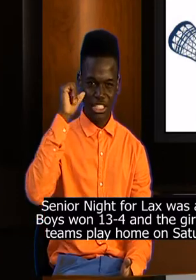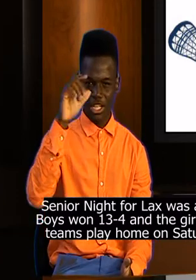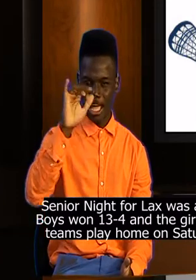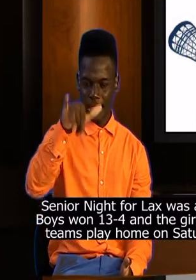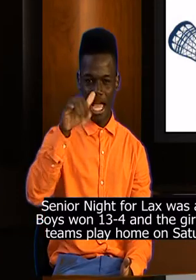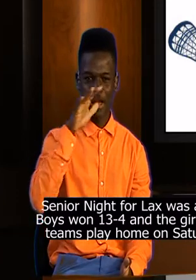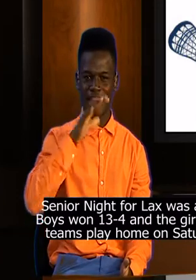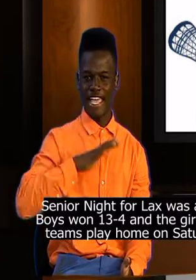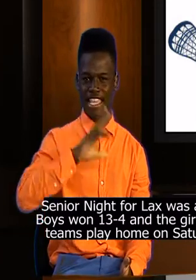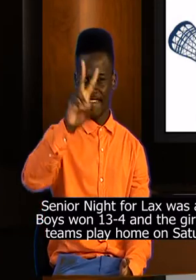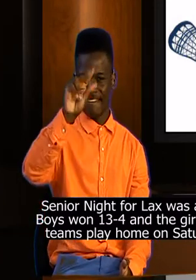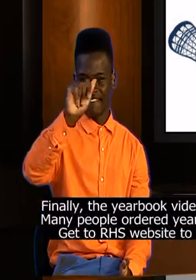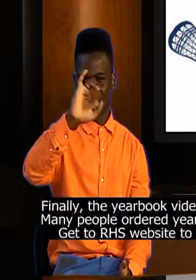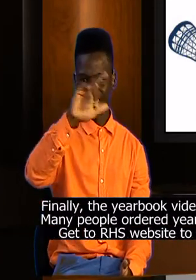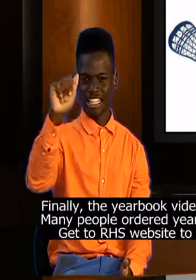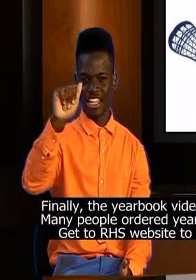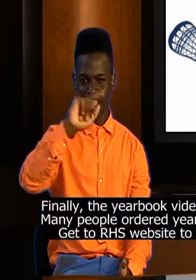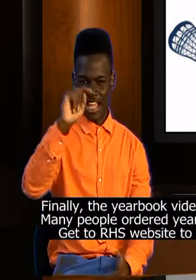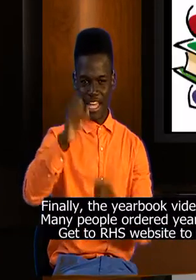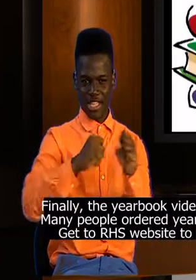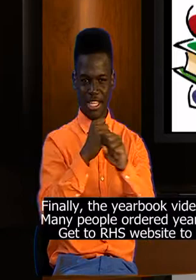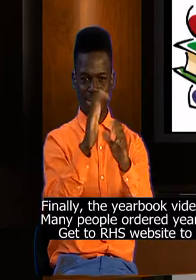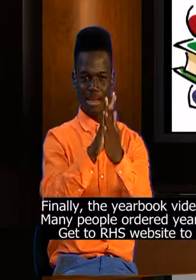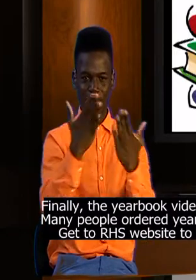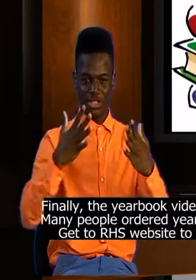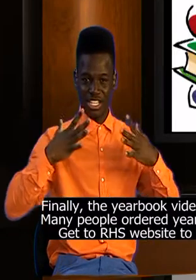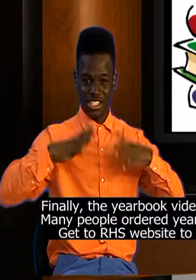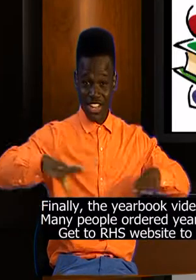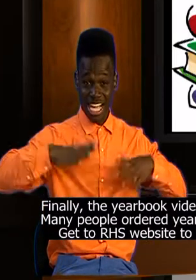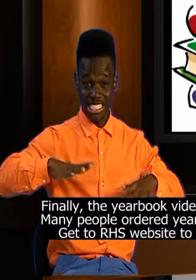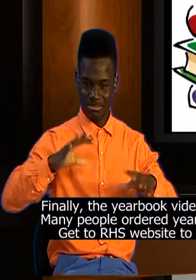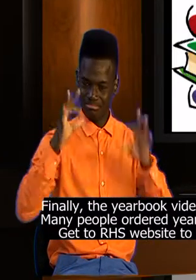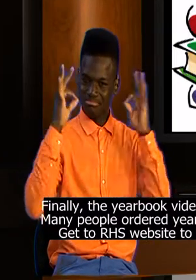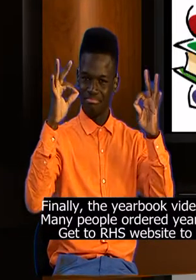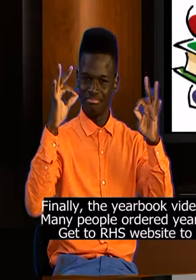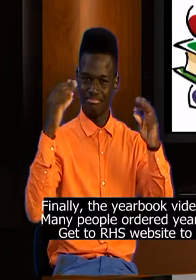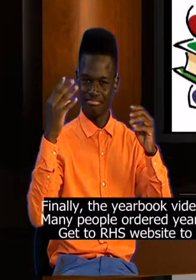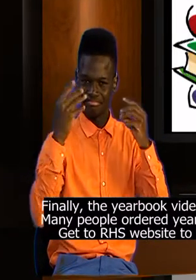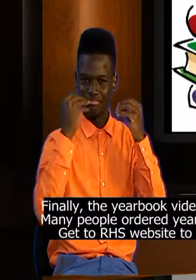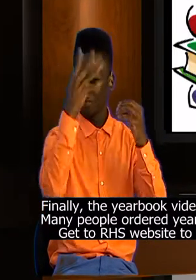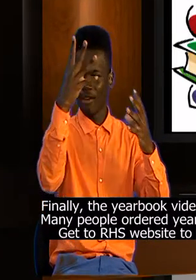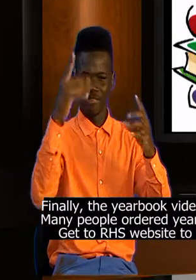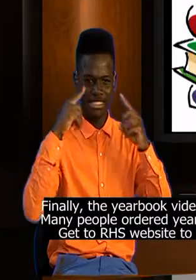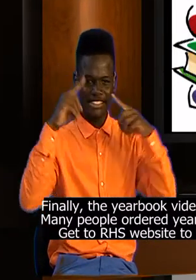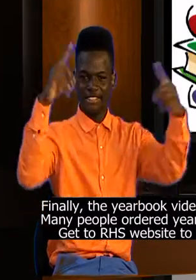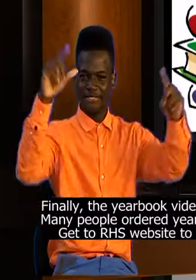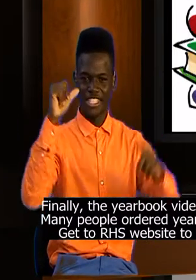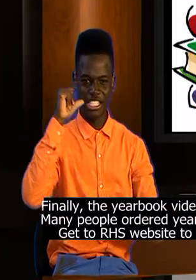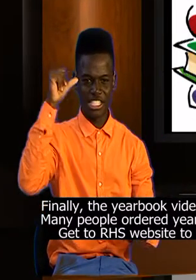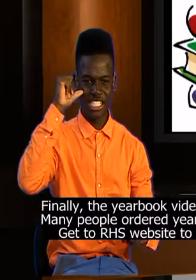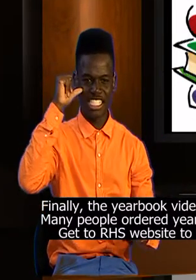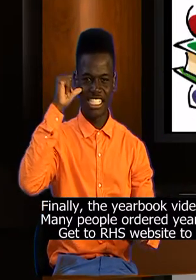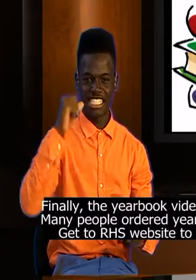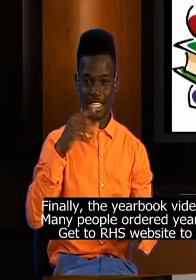Apparently the yearbook dress video yesterday was a great success. Very successful.